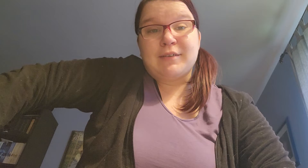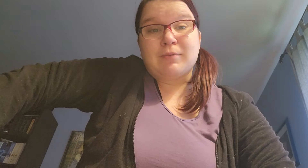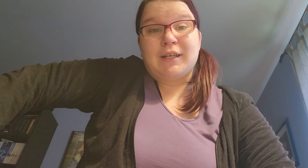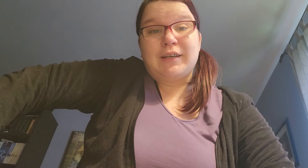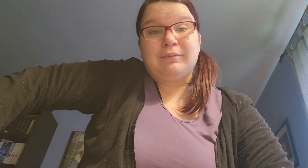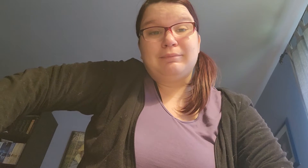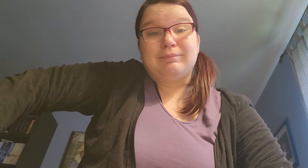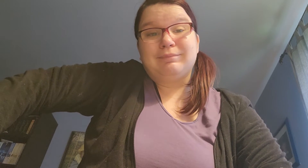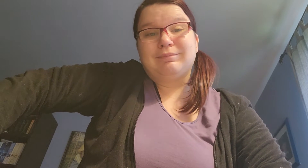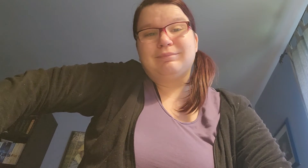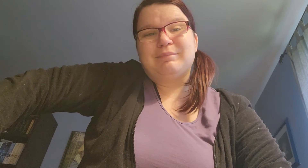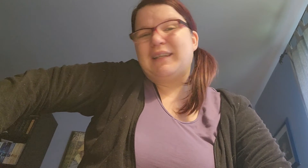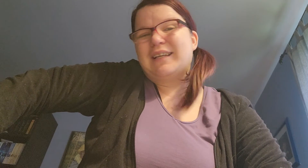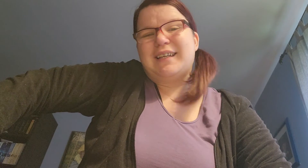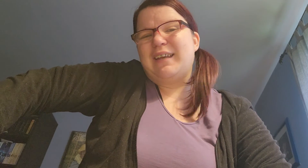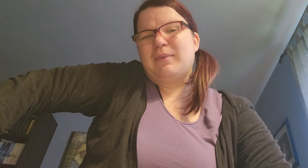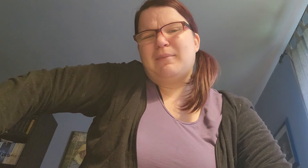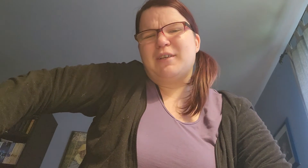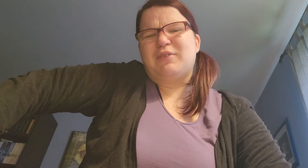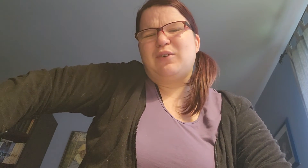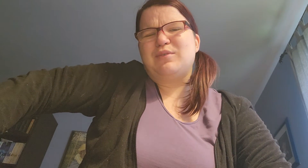one year. But that didn't get really much views.